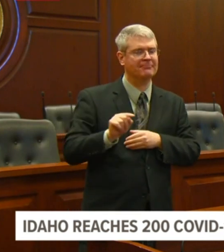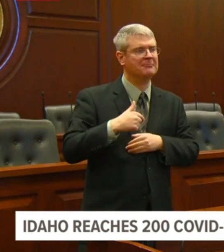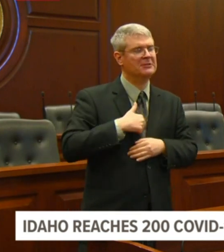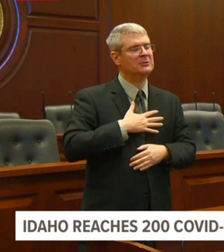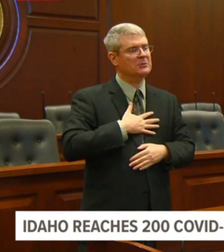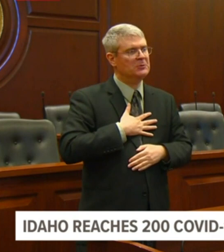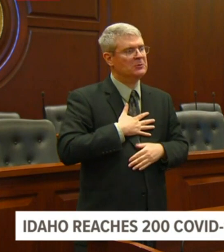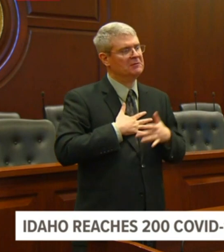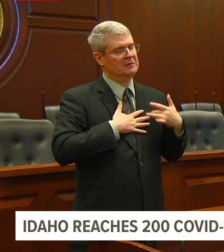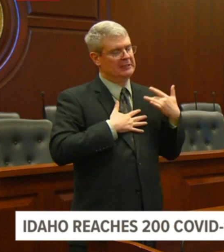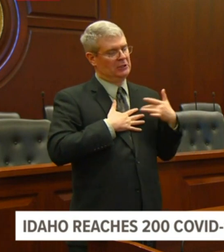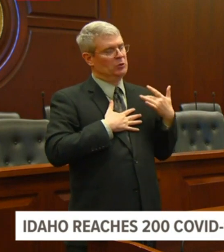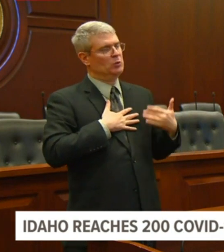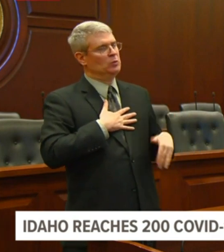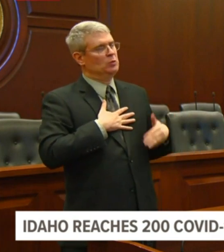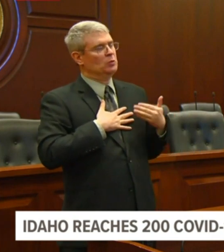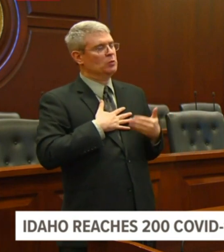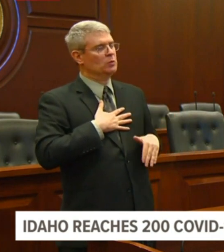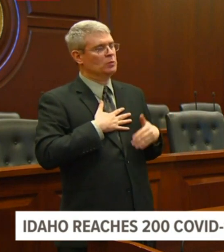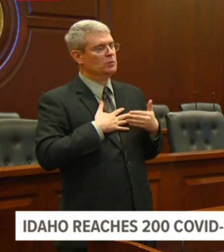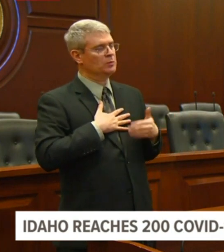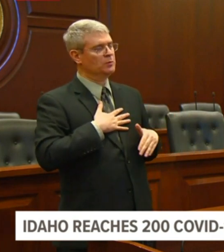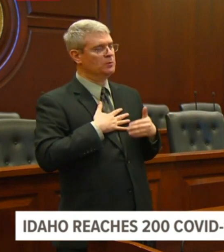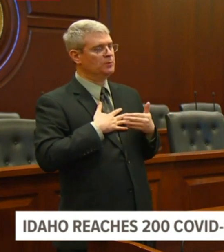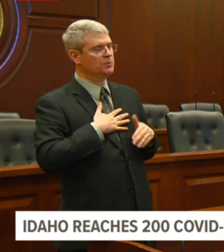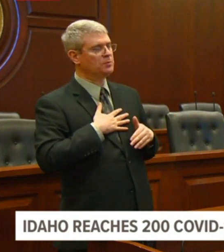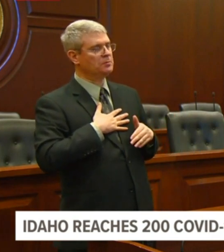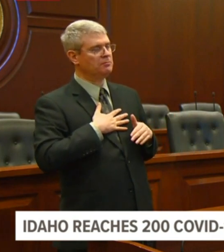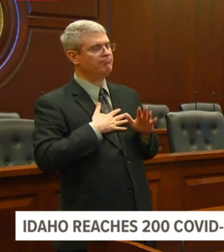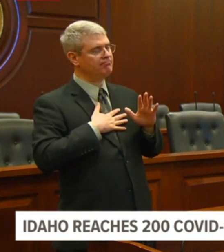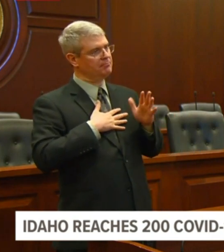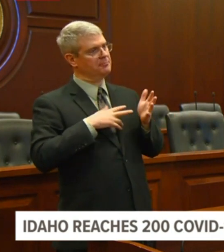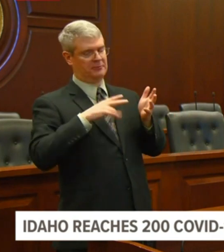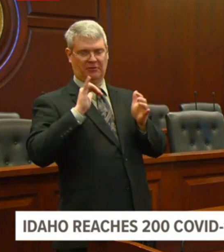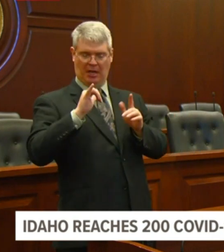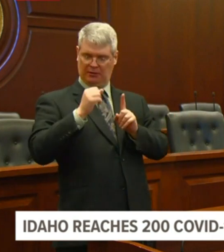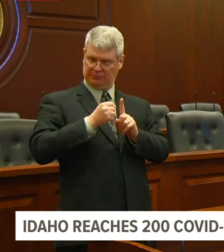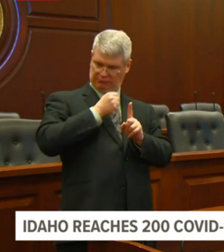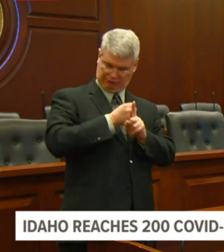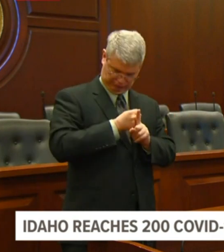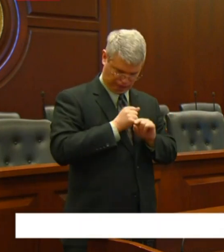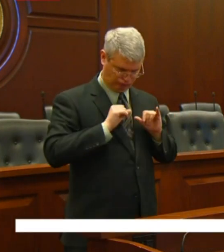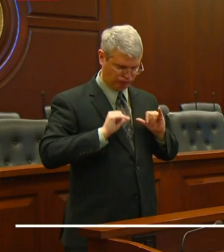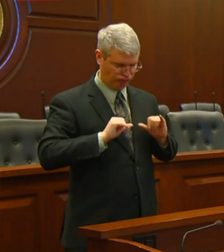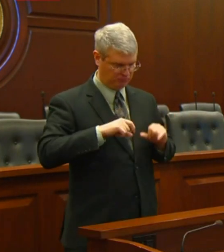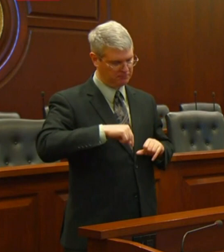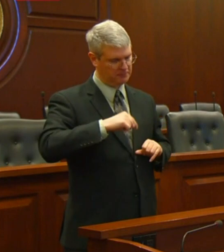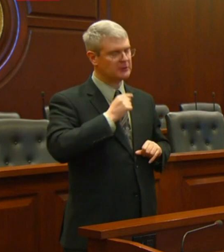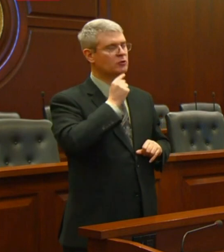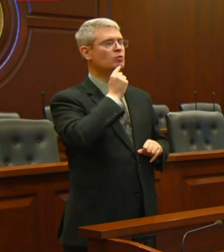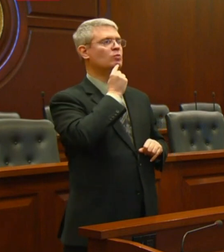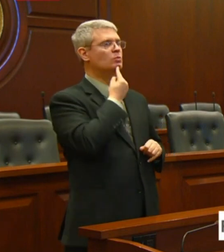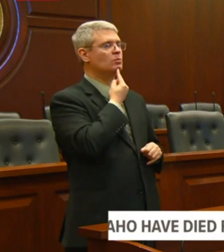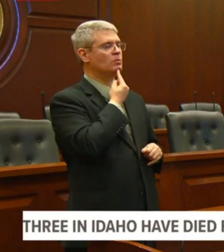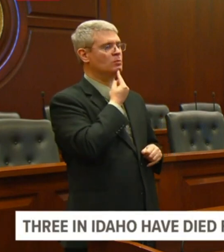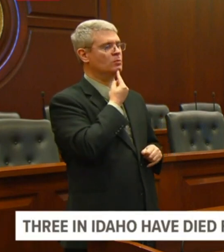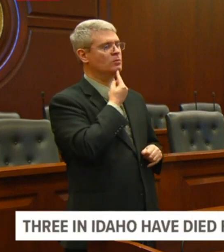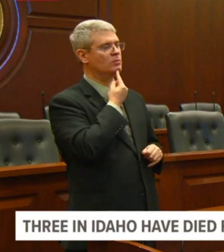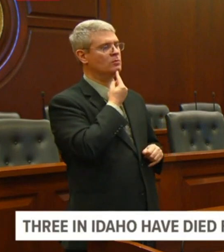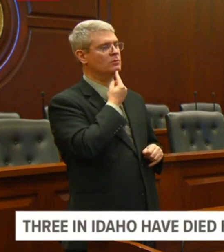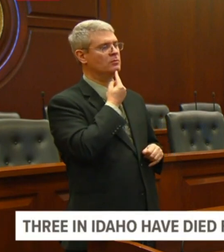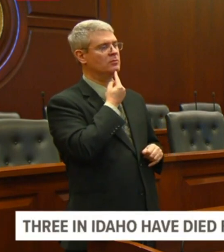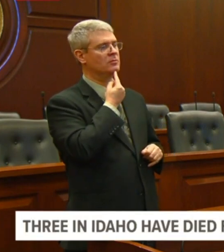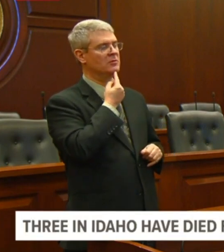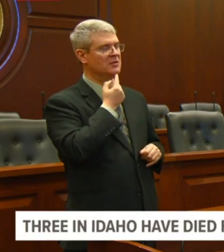is, is very grave. And, and of course, one of the things when people ask me all the time, uh, you know,